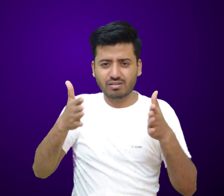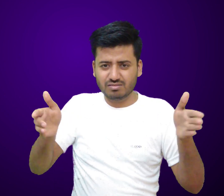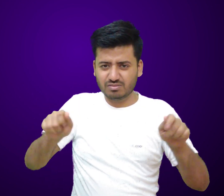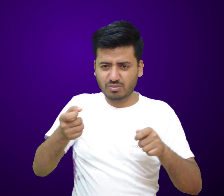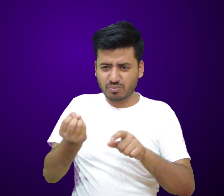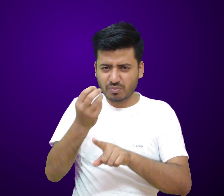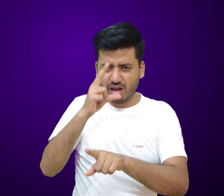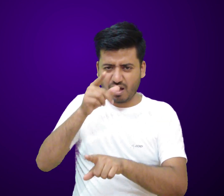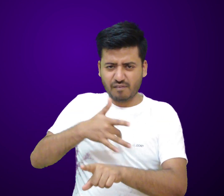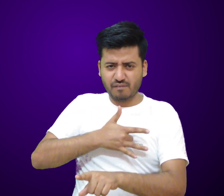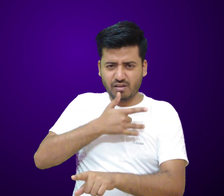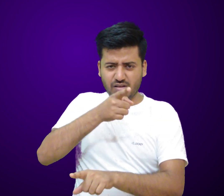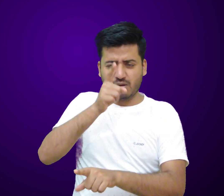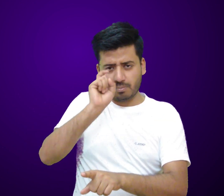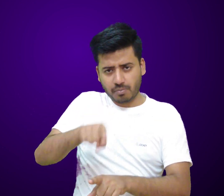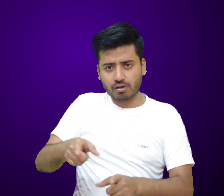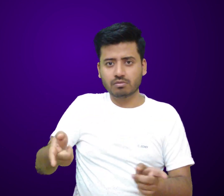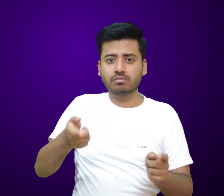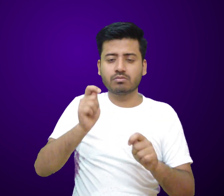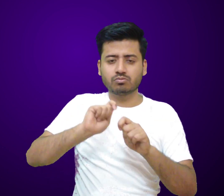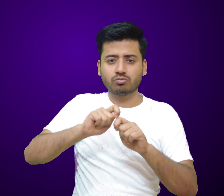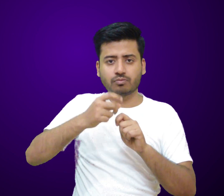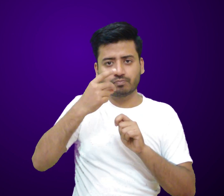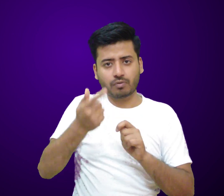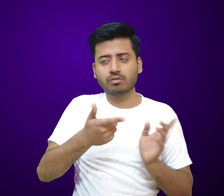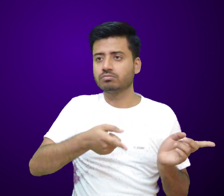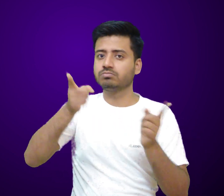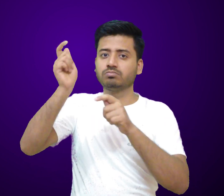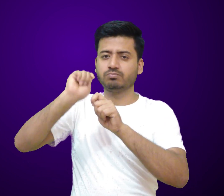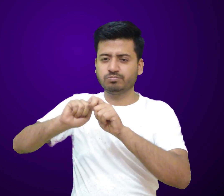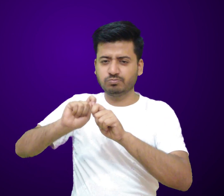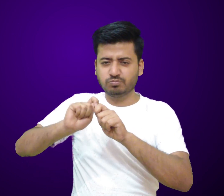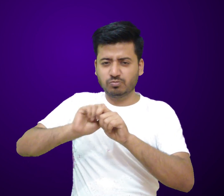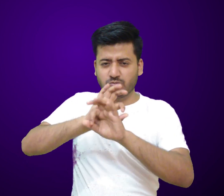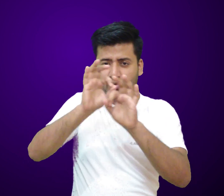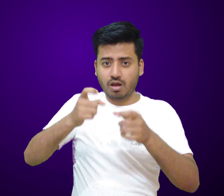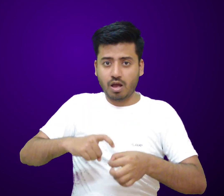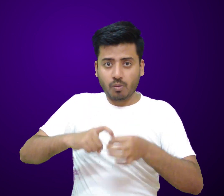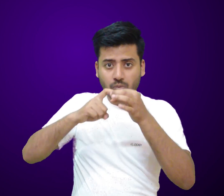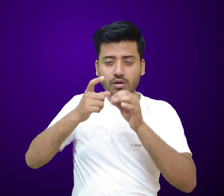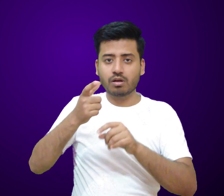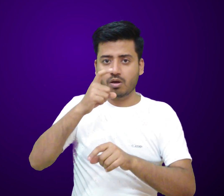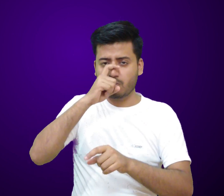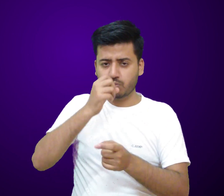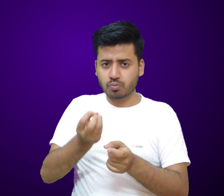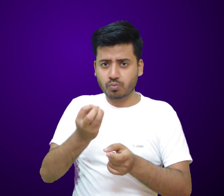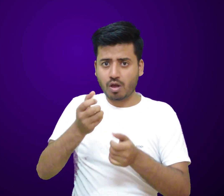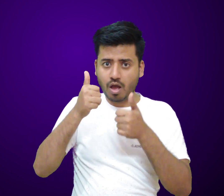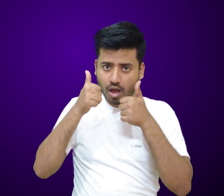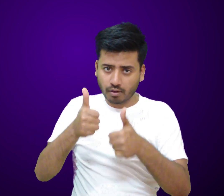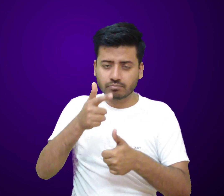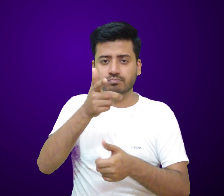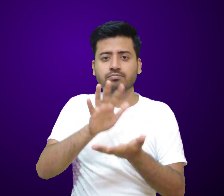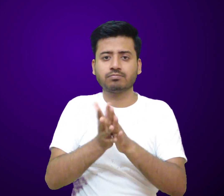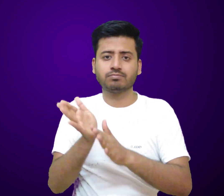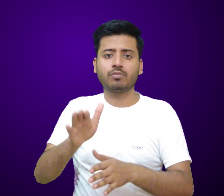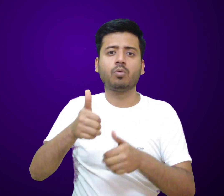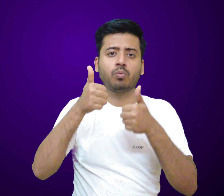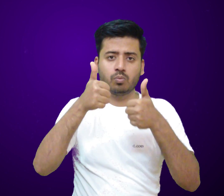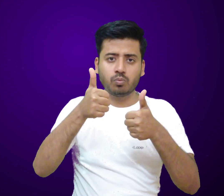is half working on tower or a grill and then it on a direct flame using a tank. Replace-like acid. there are few studies